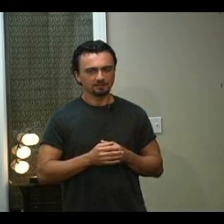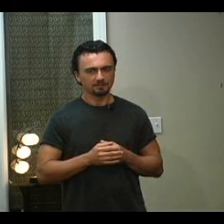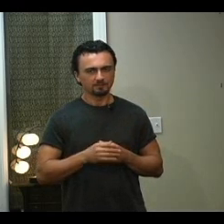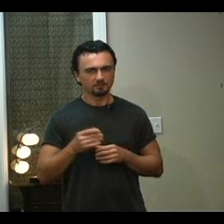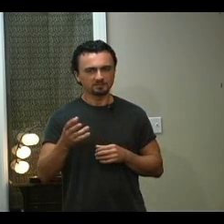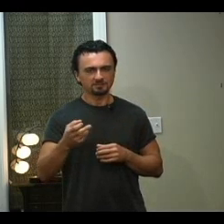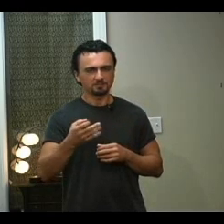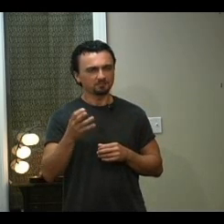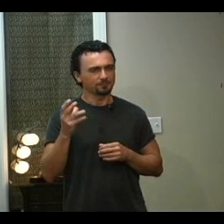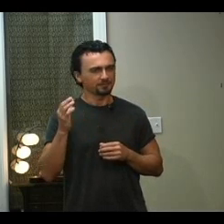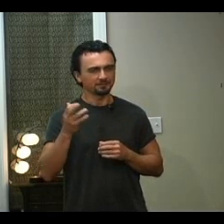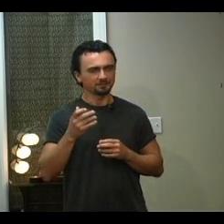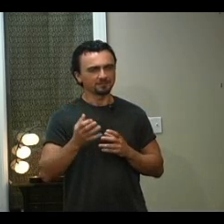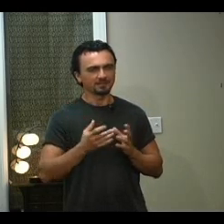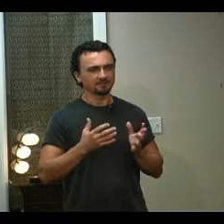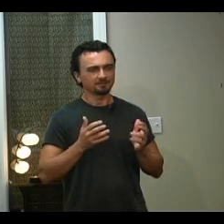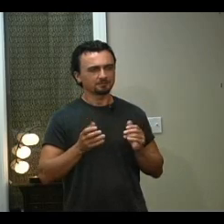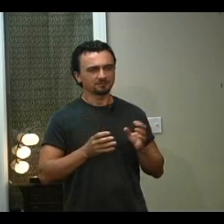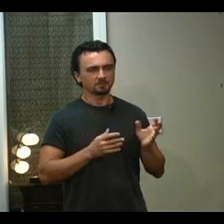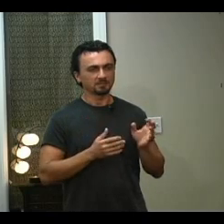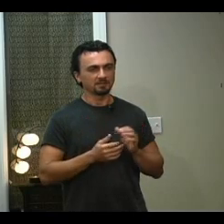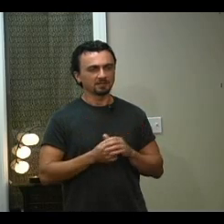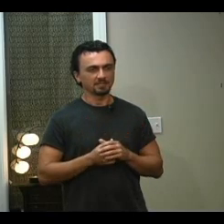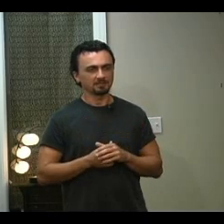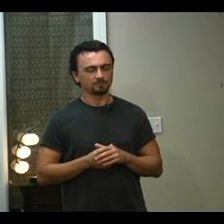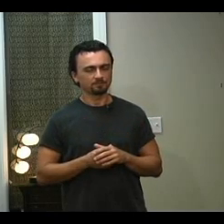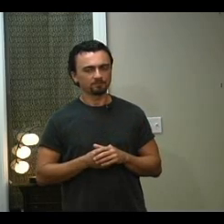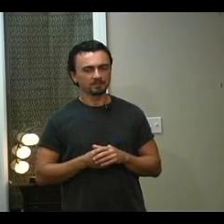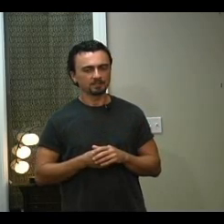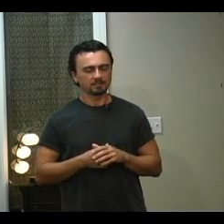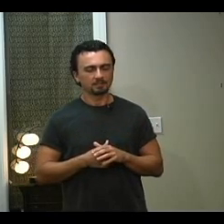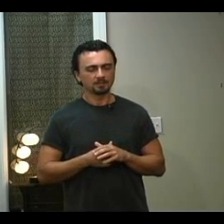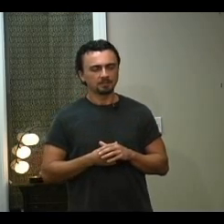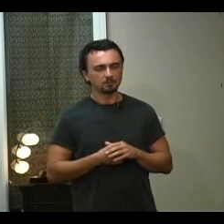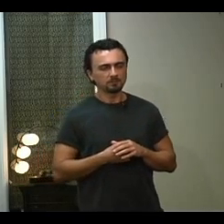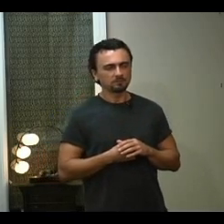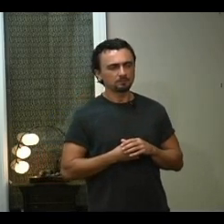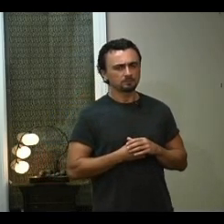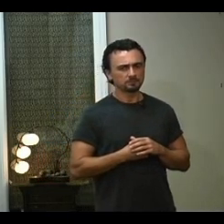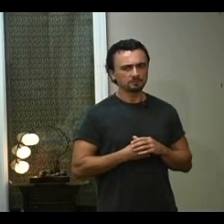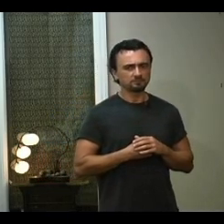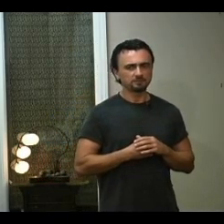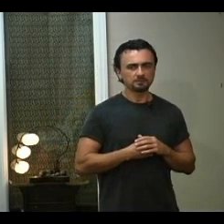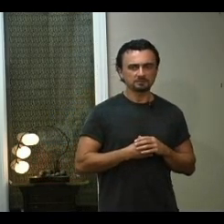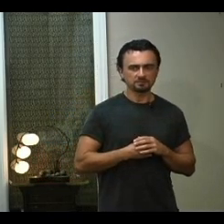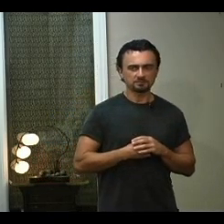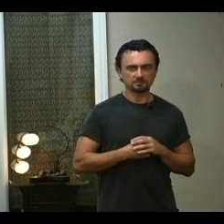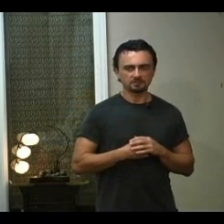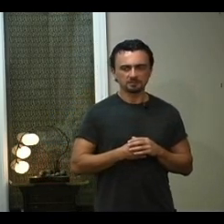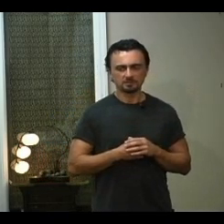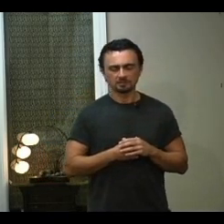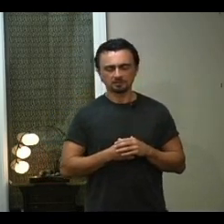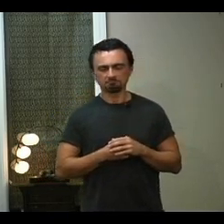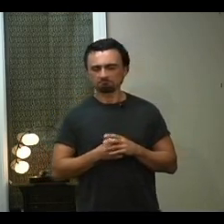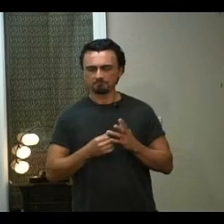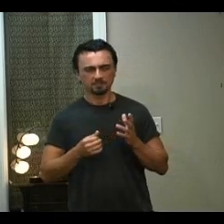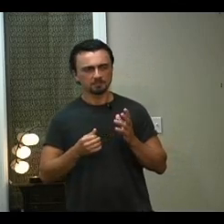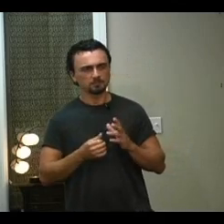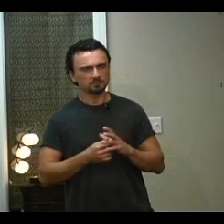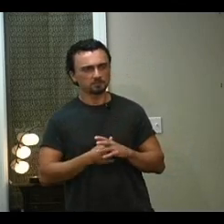We mentioned before You know Death Or somebody dying I want you To focus On the worst